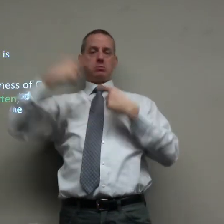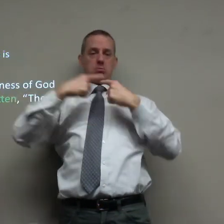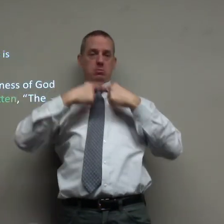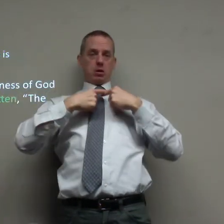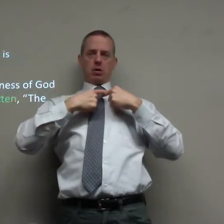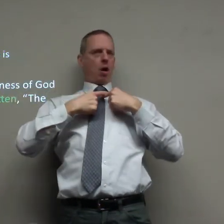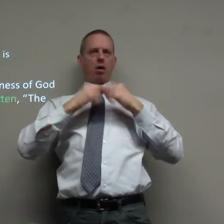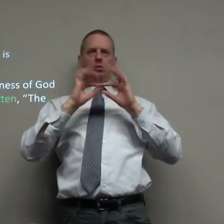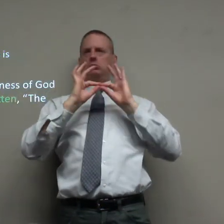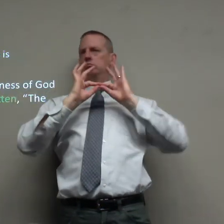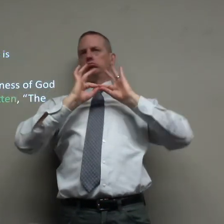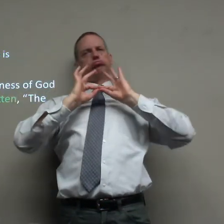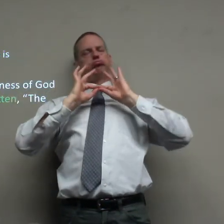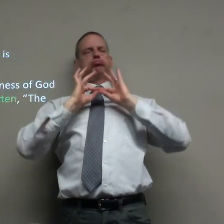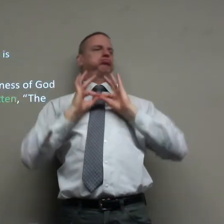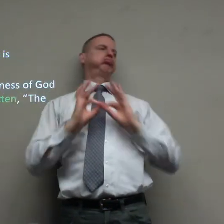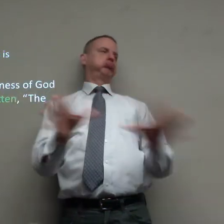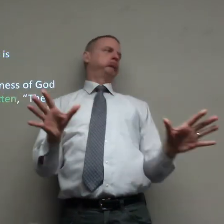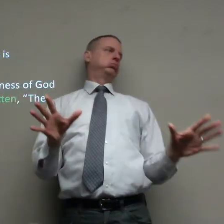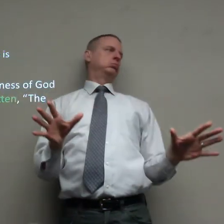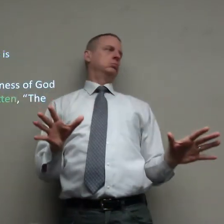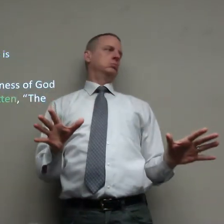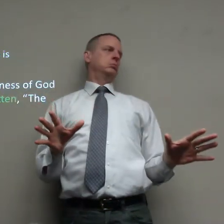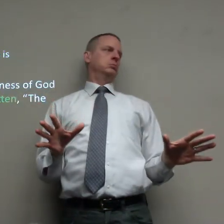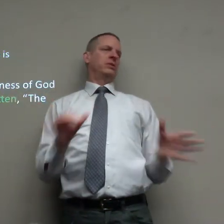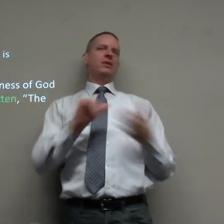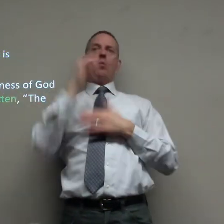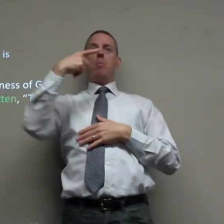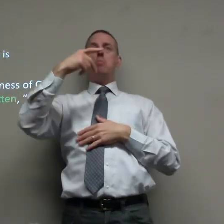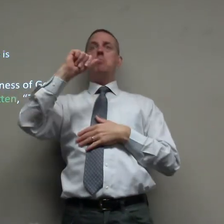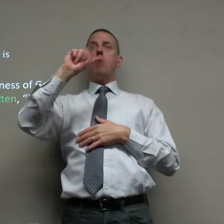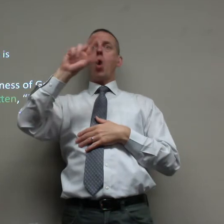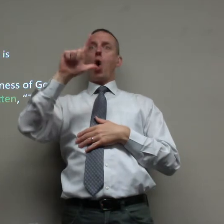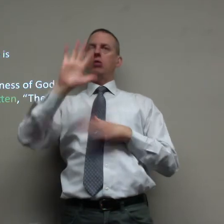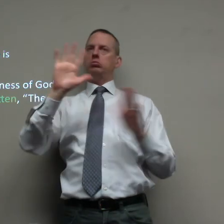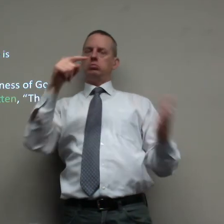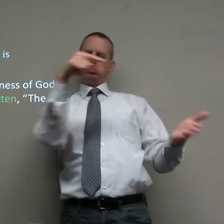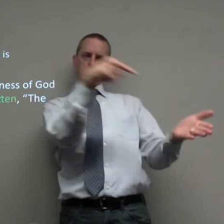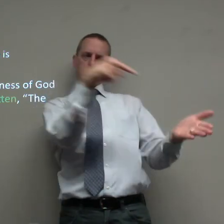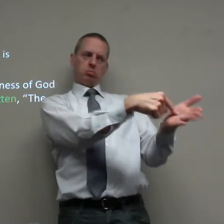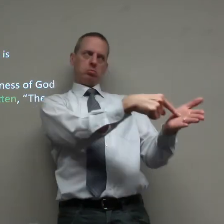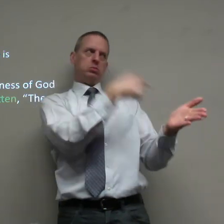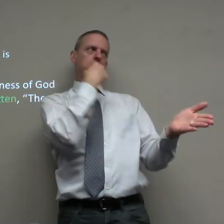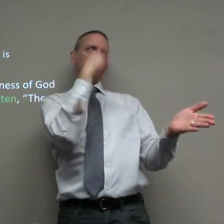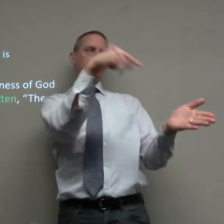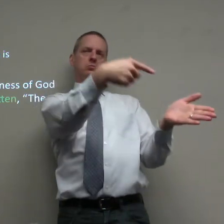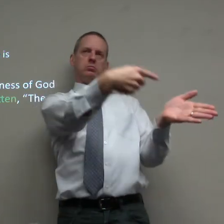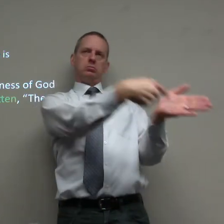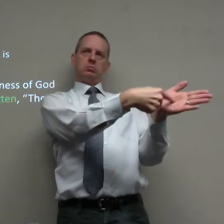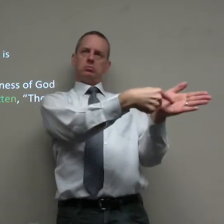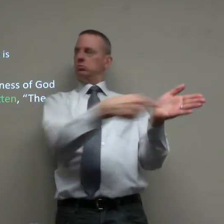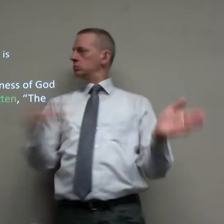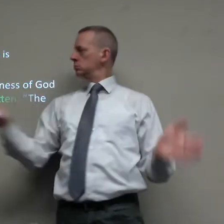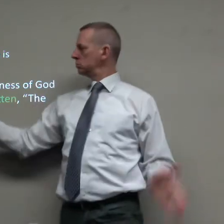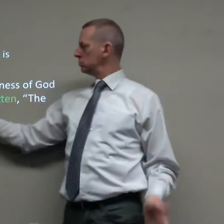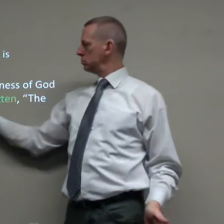we look and depend on him we can't depend on ourselves we're nothing that's why Paul Paul wrote this